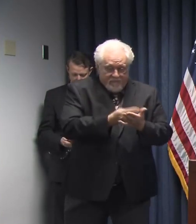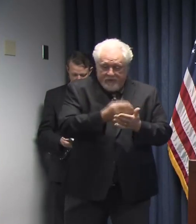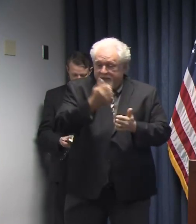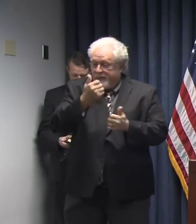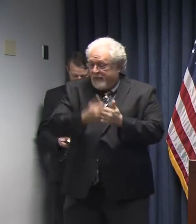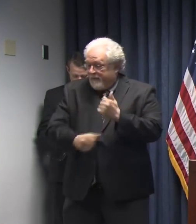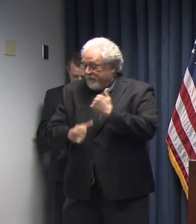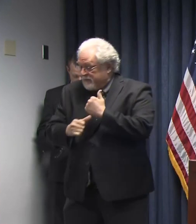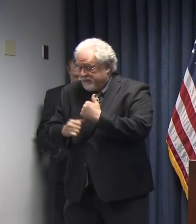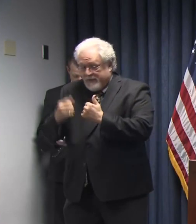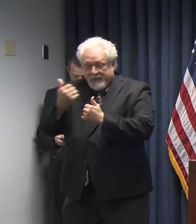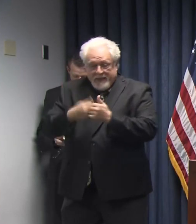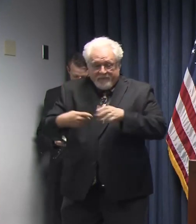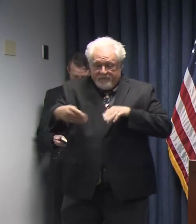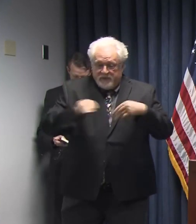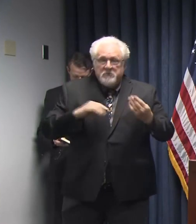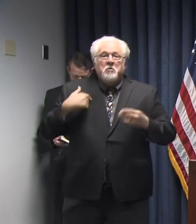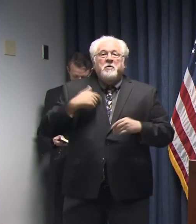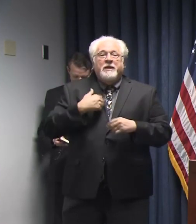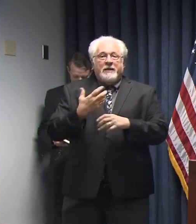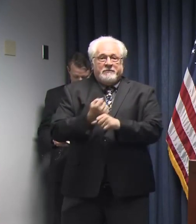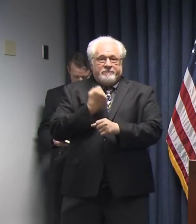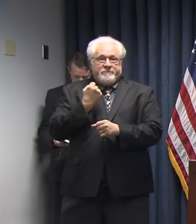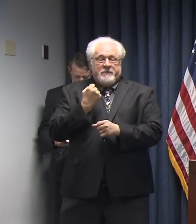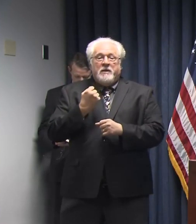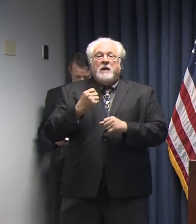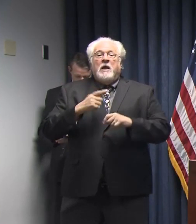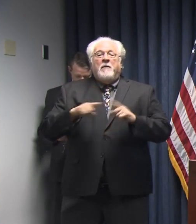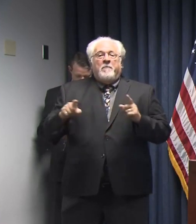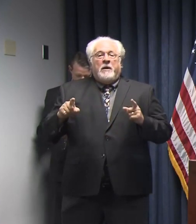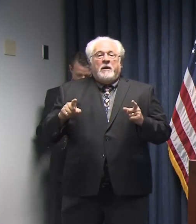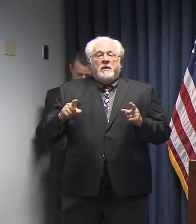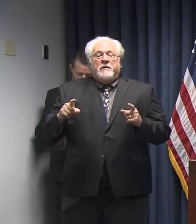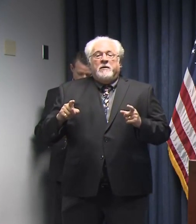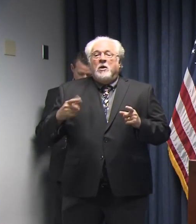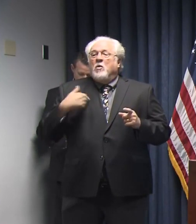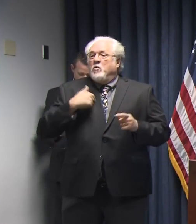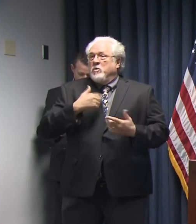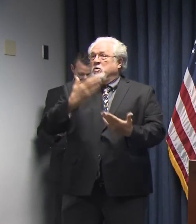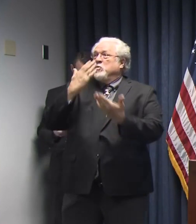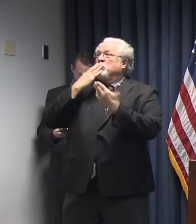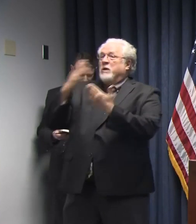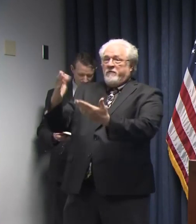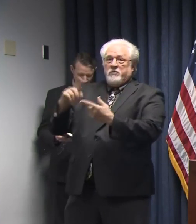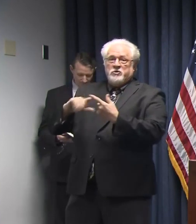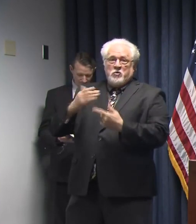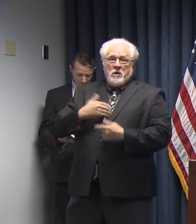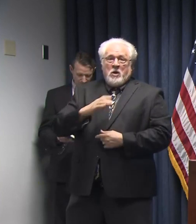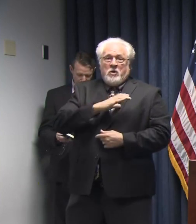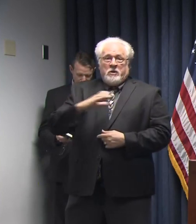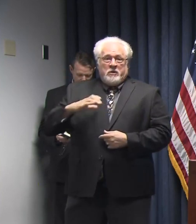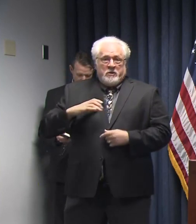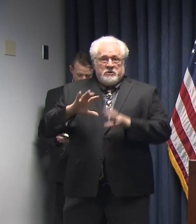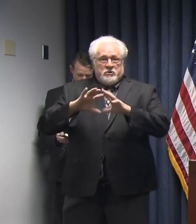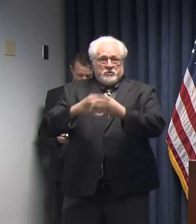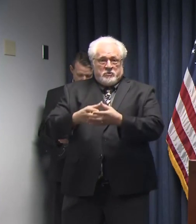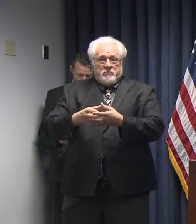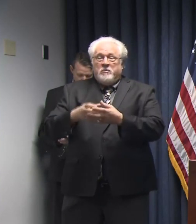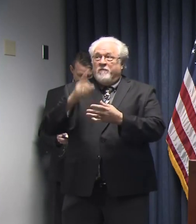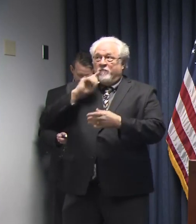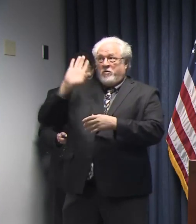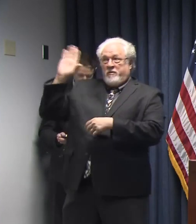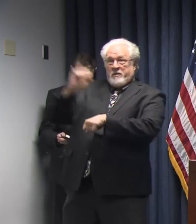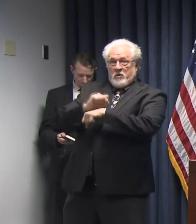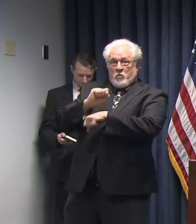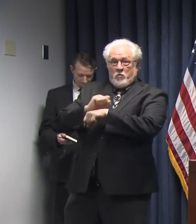that we can take advantage of. But let me just say we're very grateful to our congressional delegation for the work that they